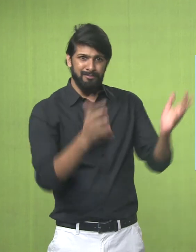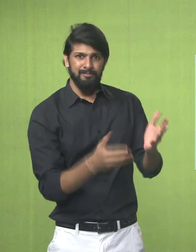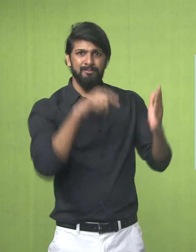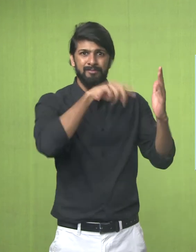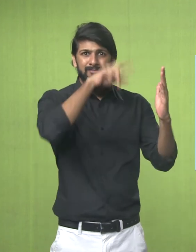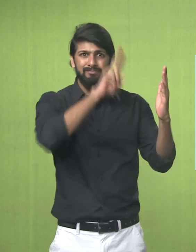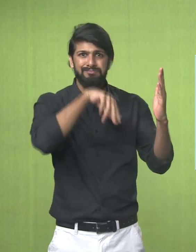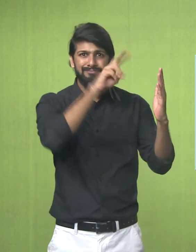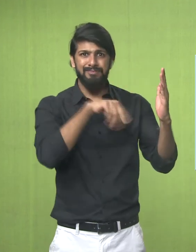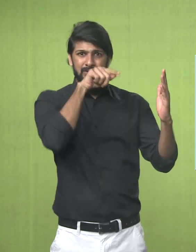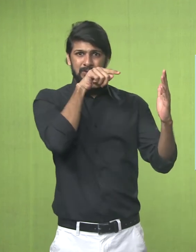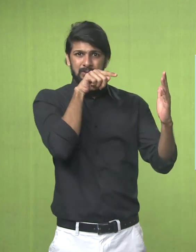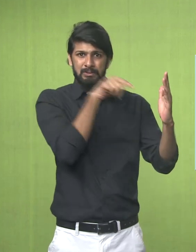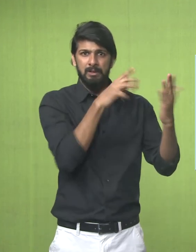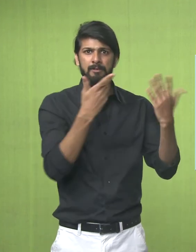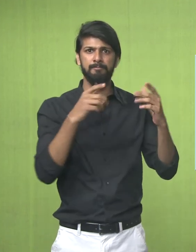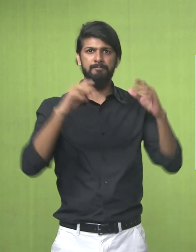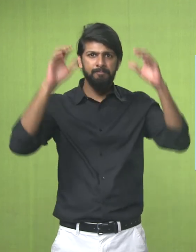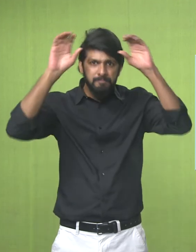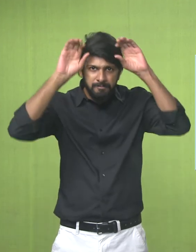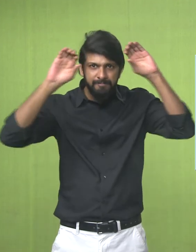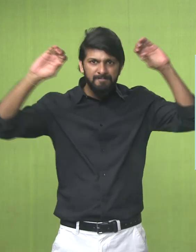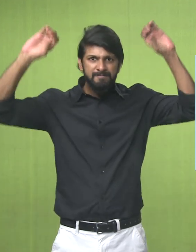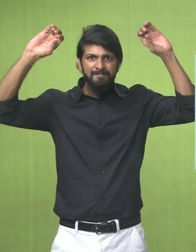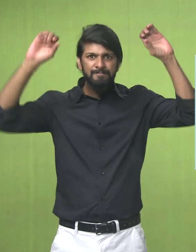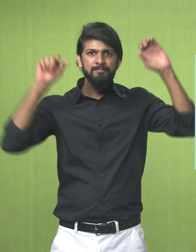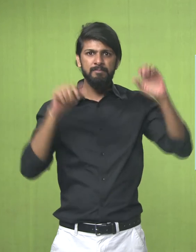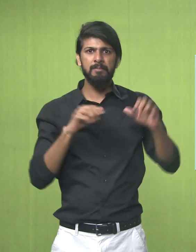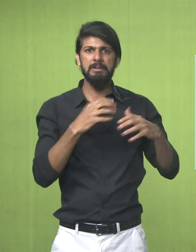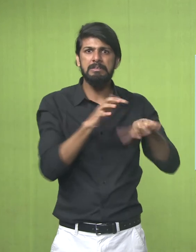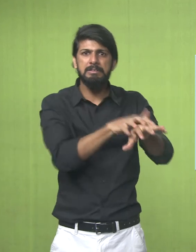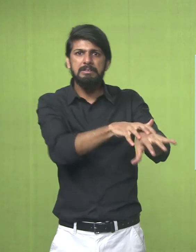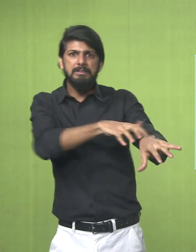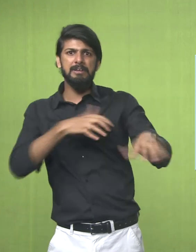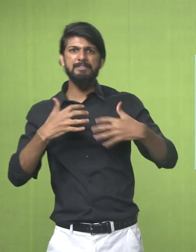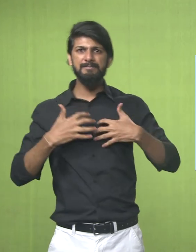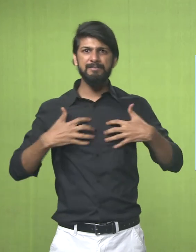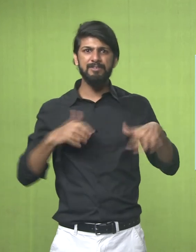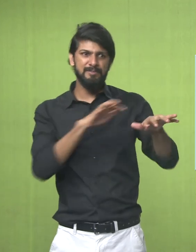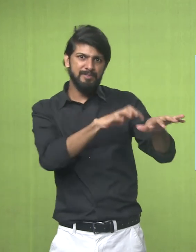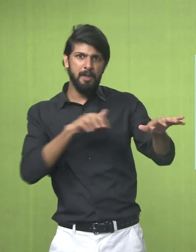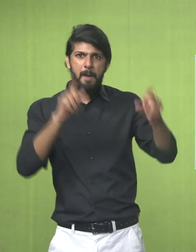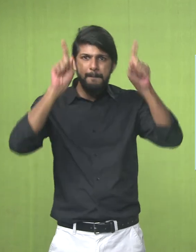The painting has animal figures of bulls, tigers,